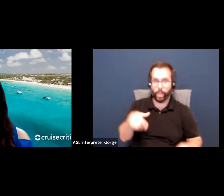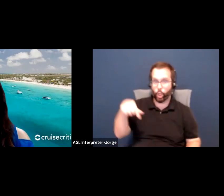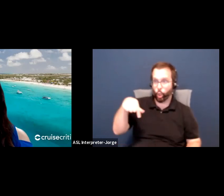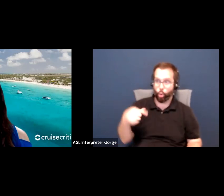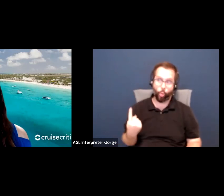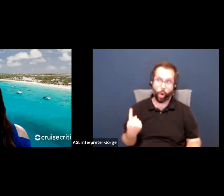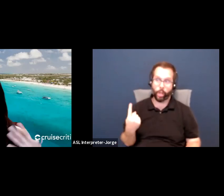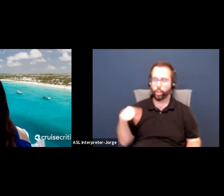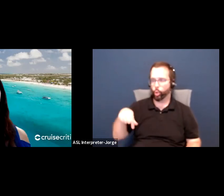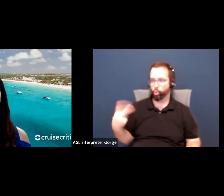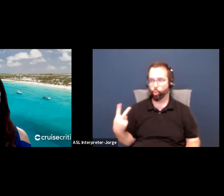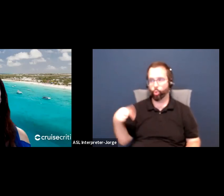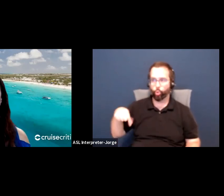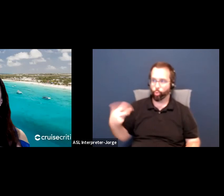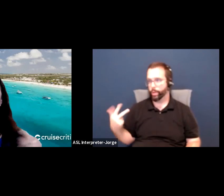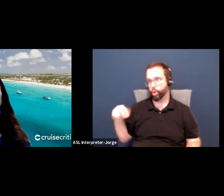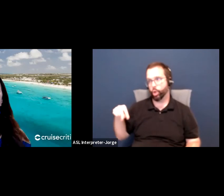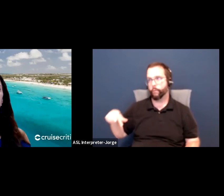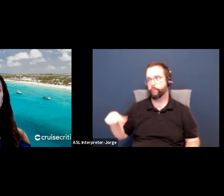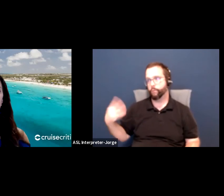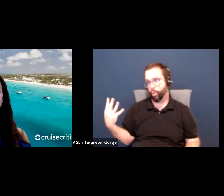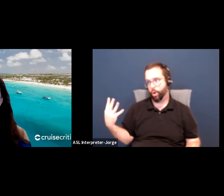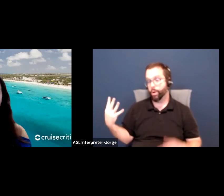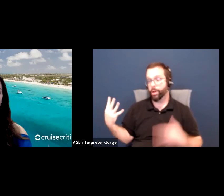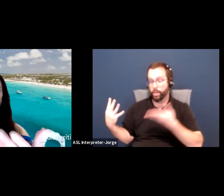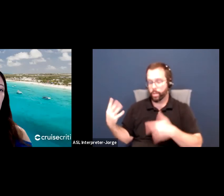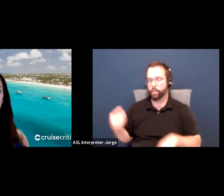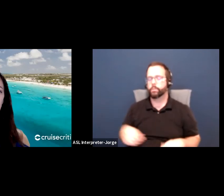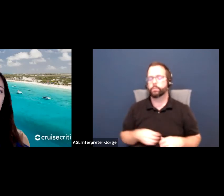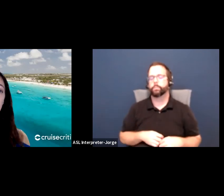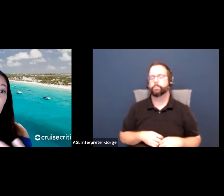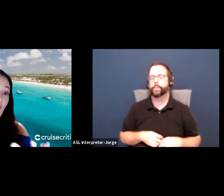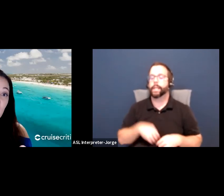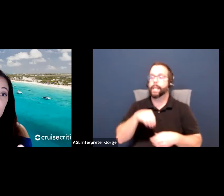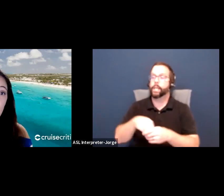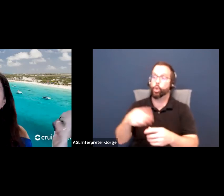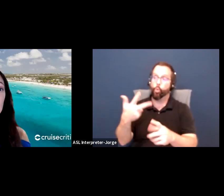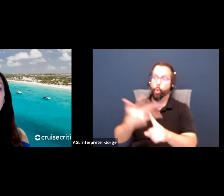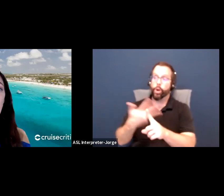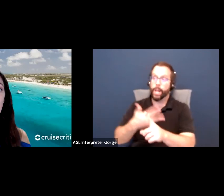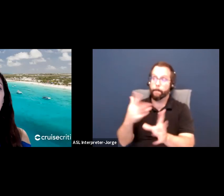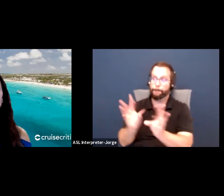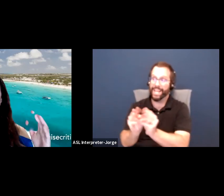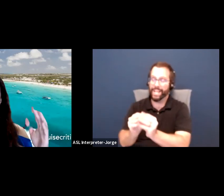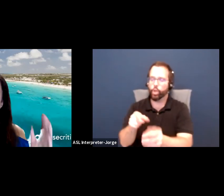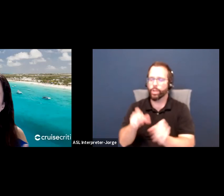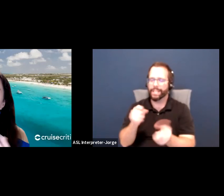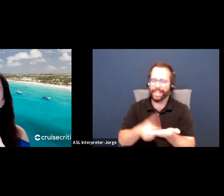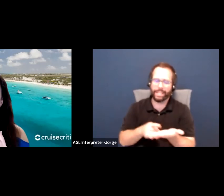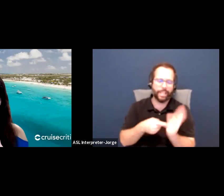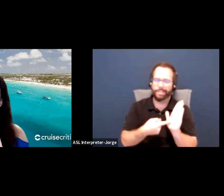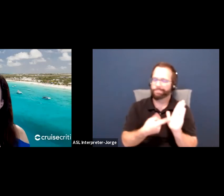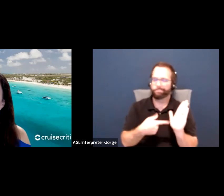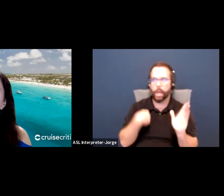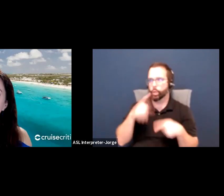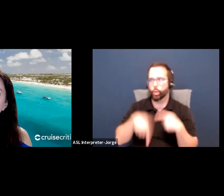quarterly meeting, they're going to discuss, wow, I really came, I wasn't able to do any of these because, and that's okay. But I'm going to move